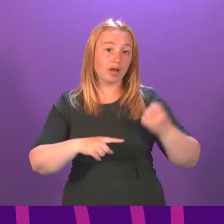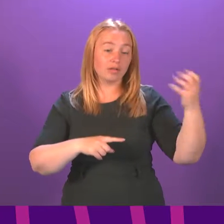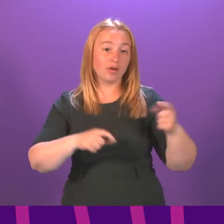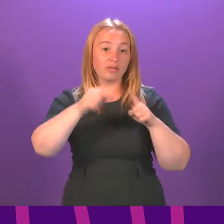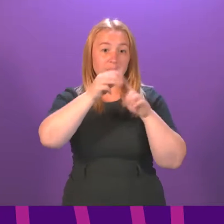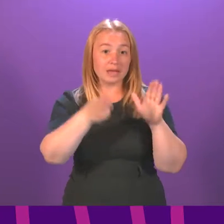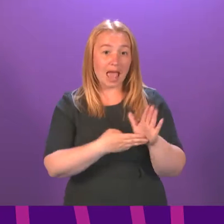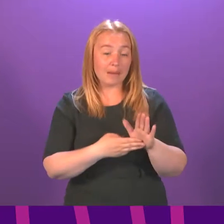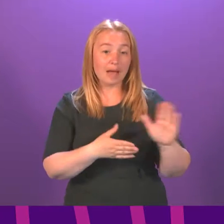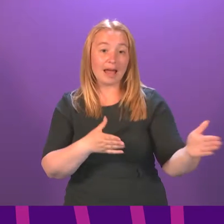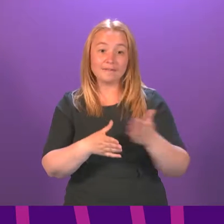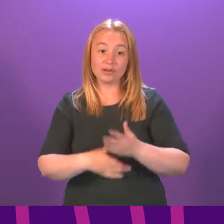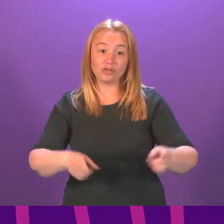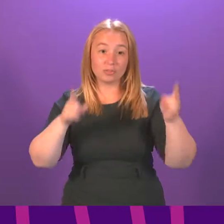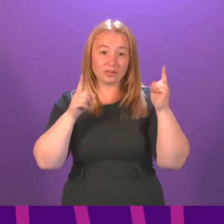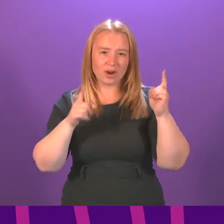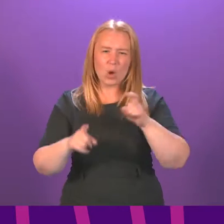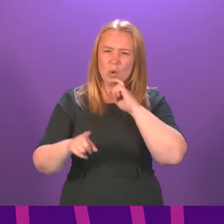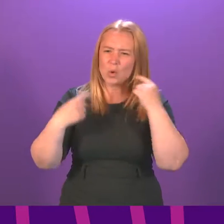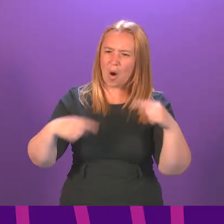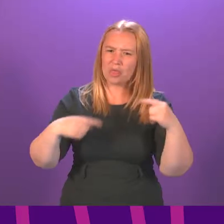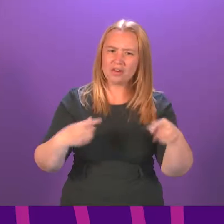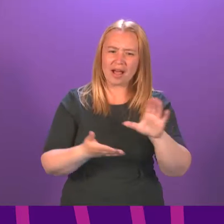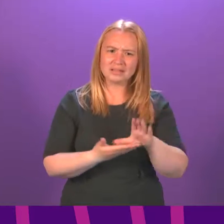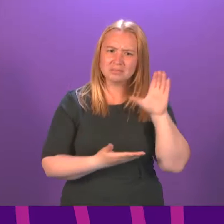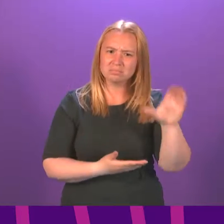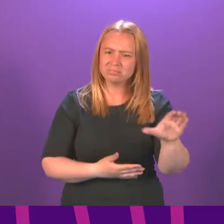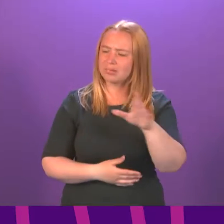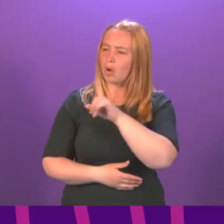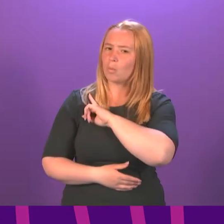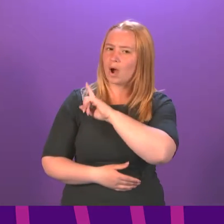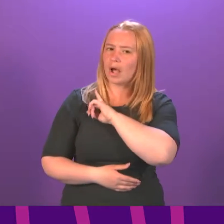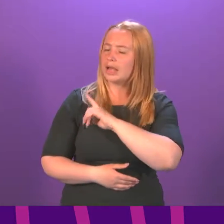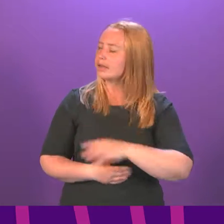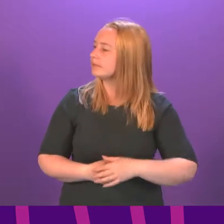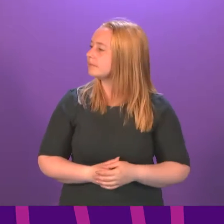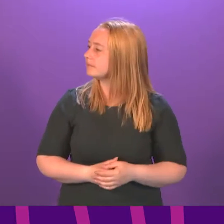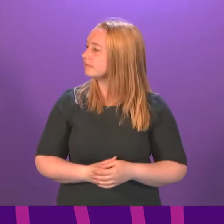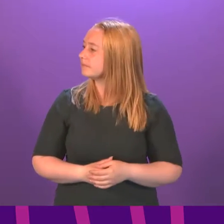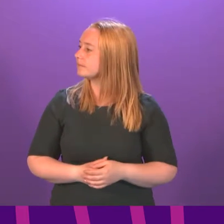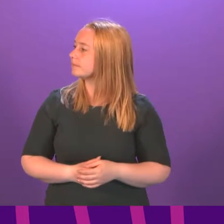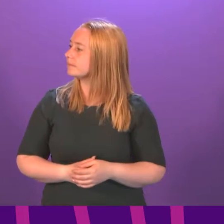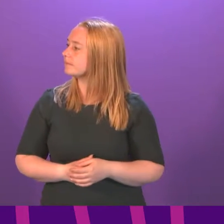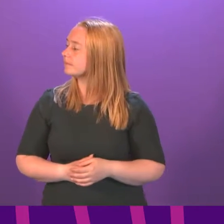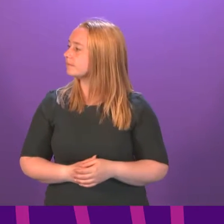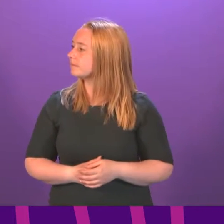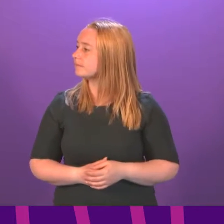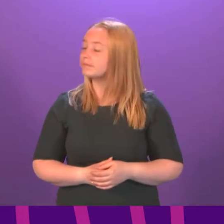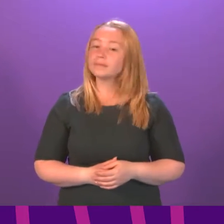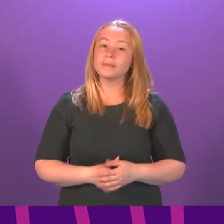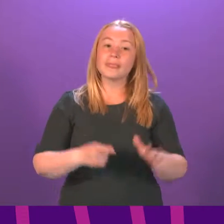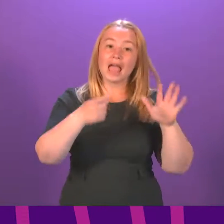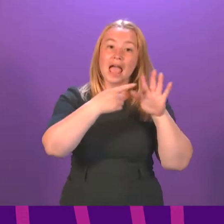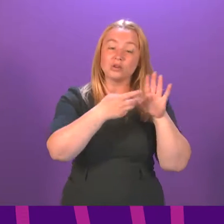and the First Minister. Who authorised this and why? Cabinet Secretary. Well, Edward